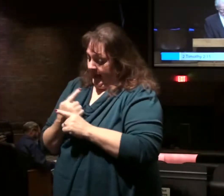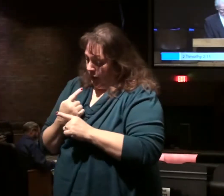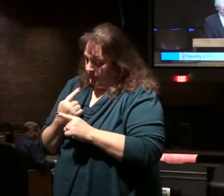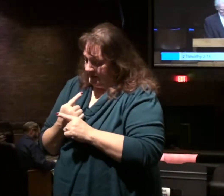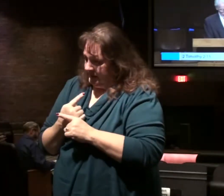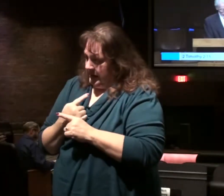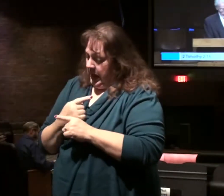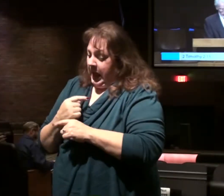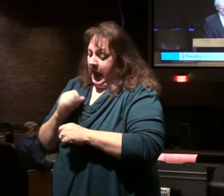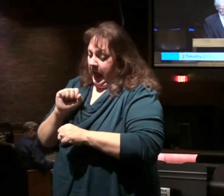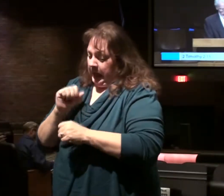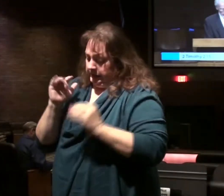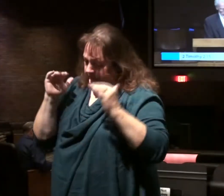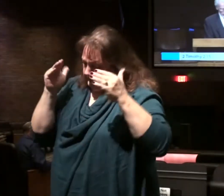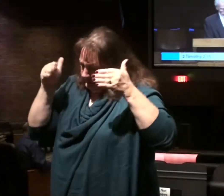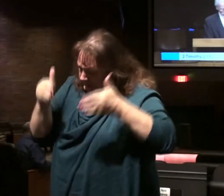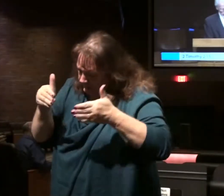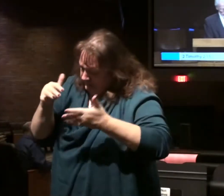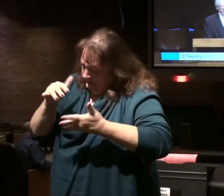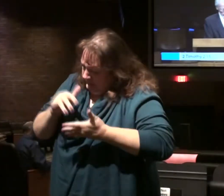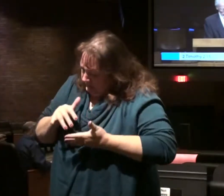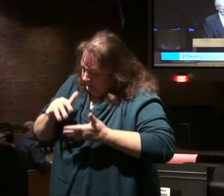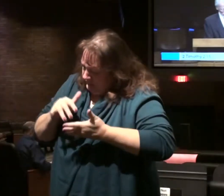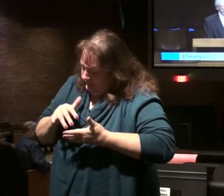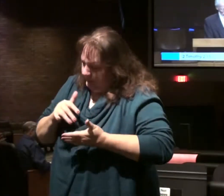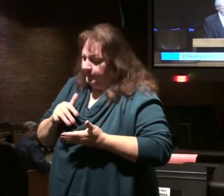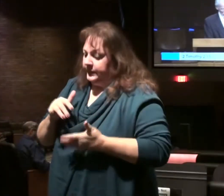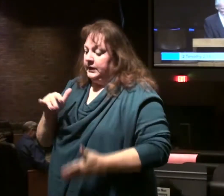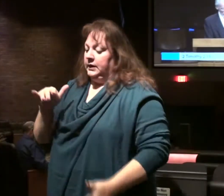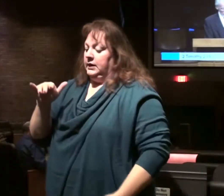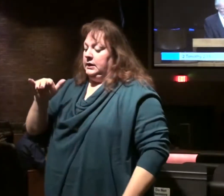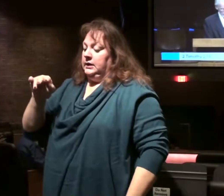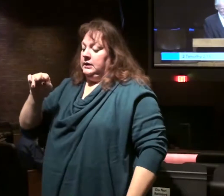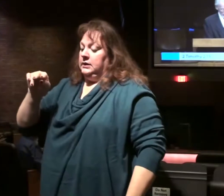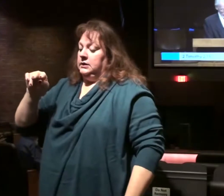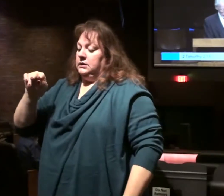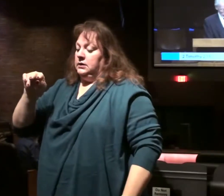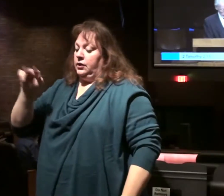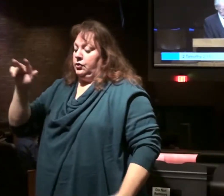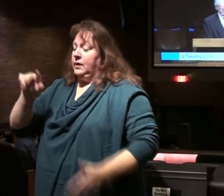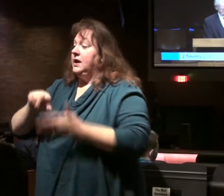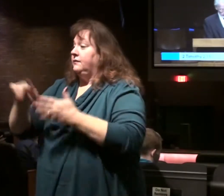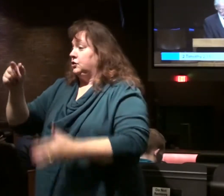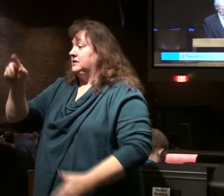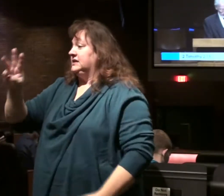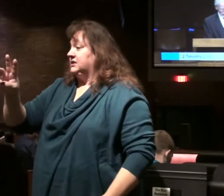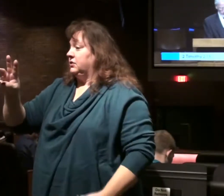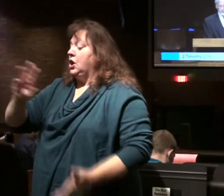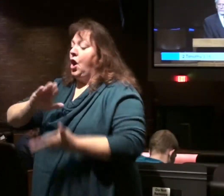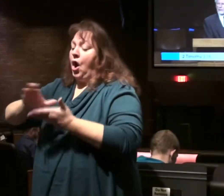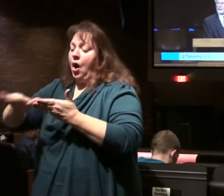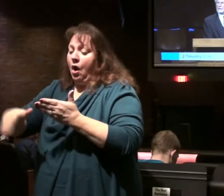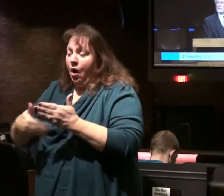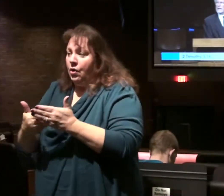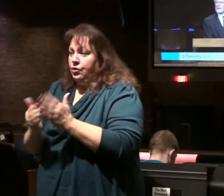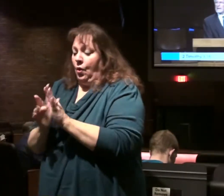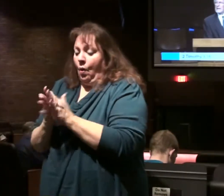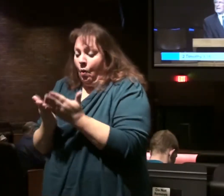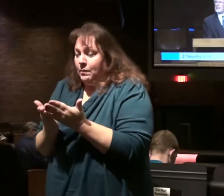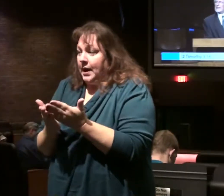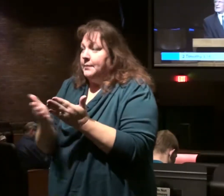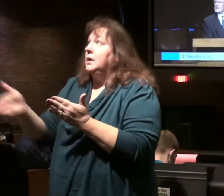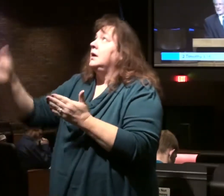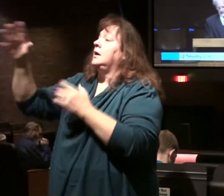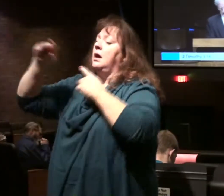And while you're in 2 Timothy, chapter 3, verse 16, all Scripture is inspired by